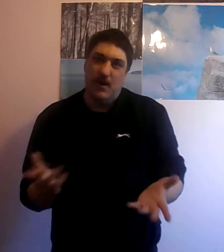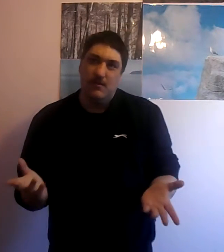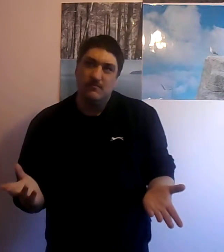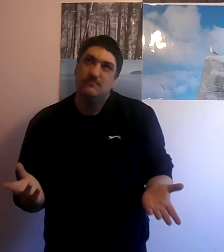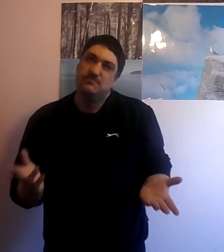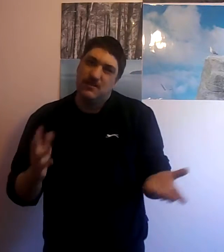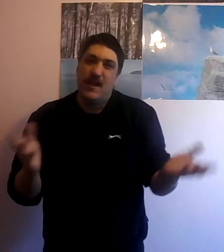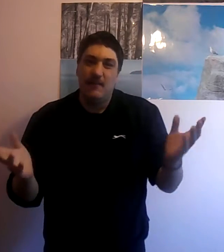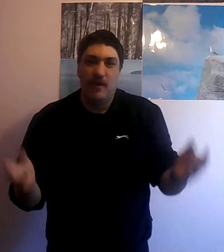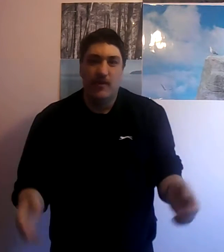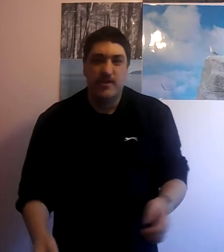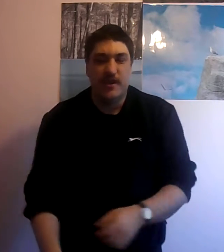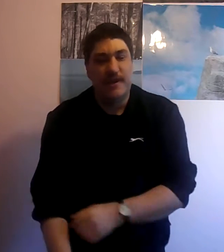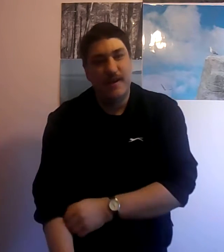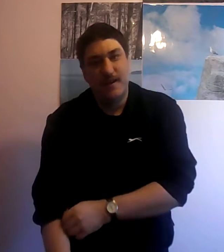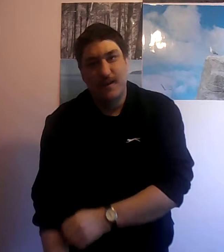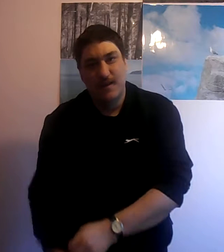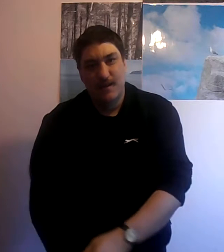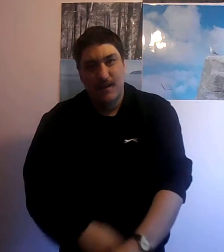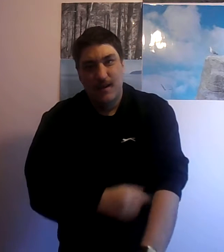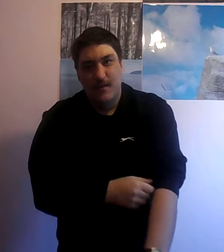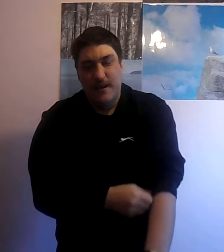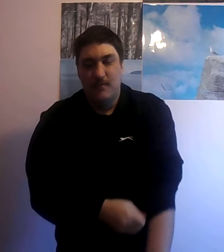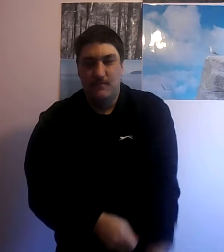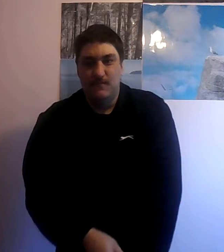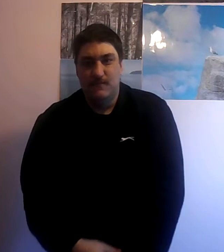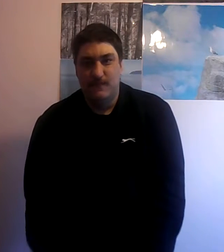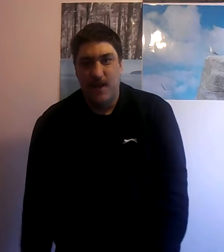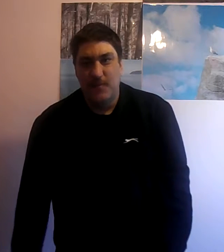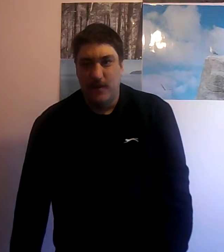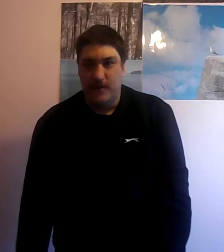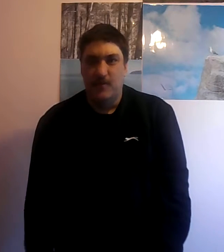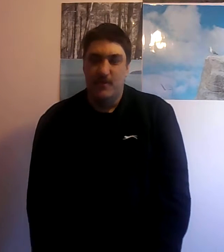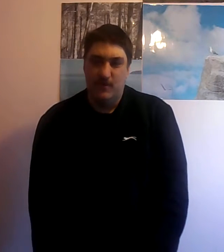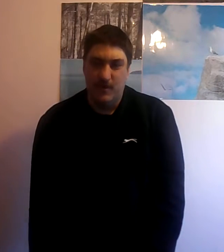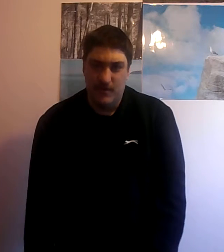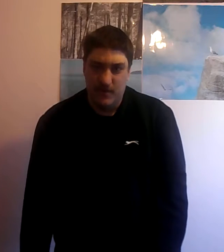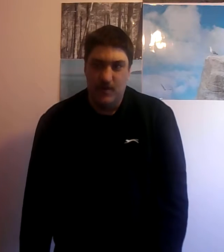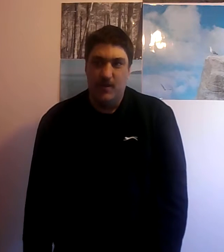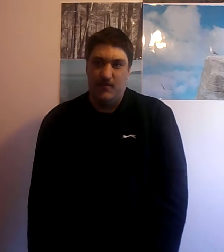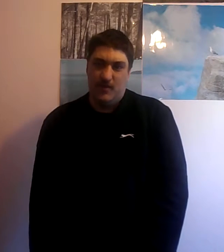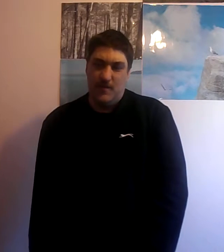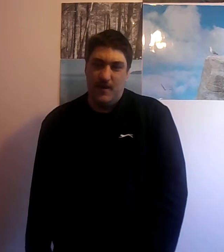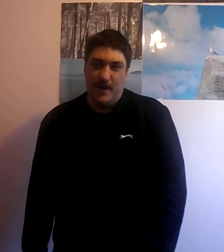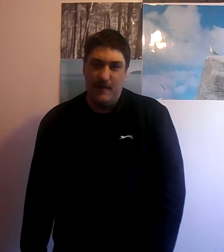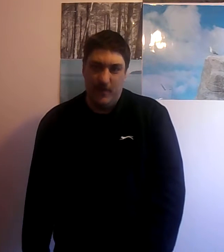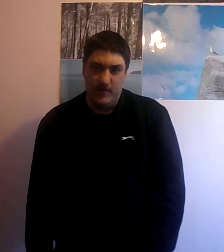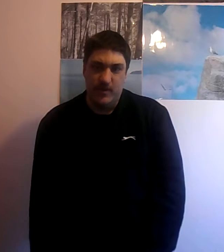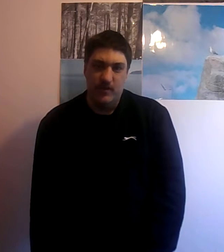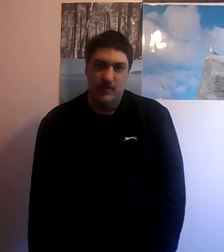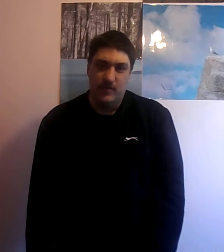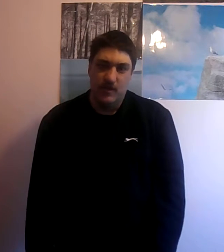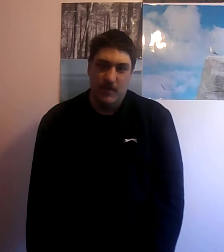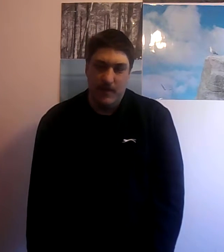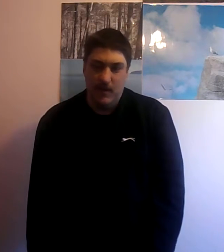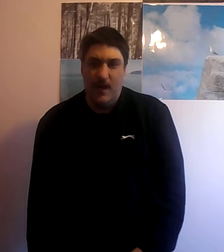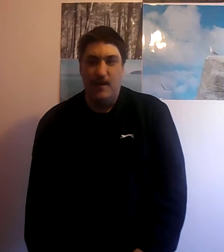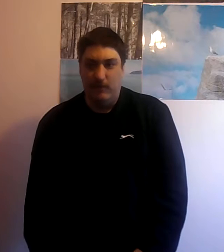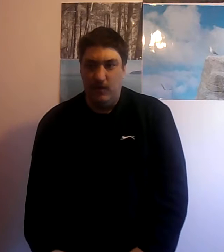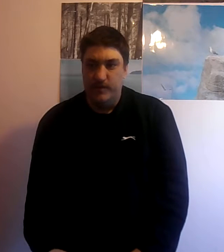game logic now let's be honest we all know that when you talk about game logic you're talking about the lack of logic